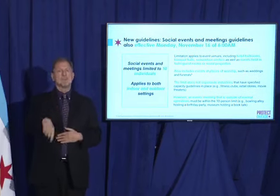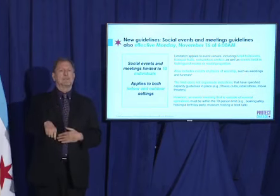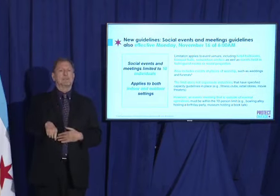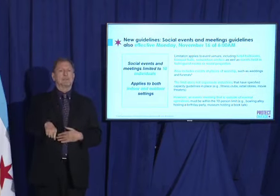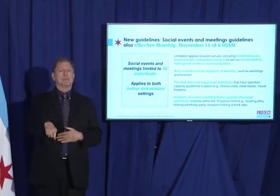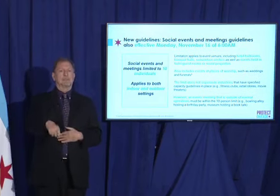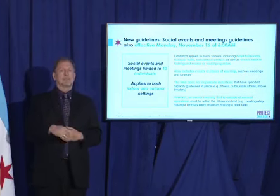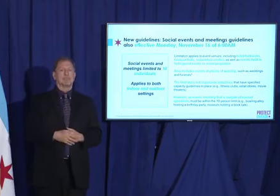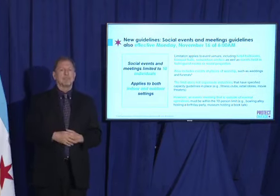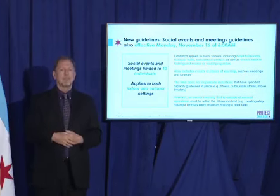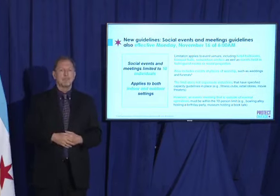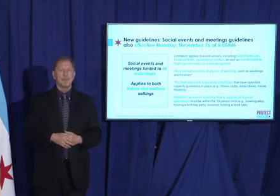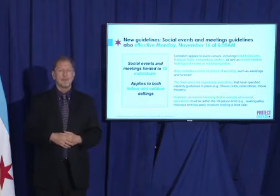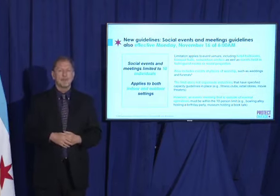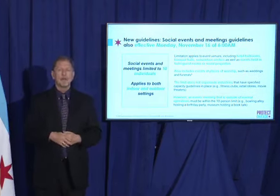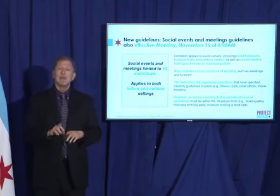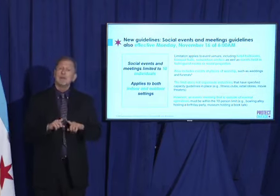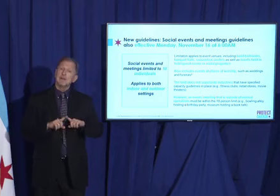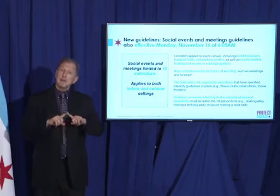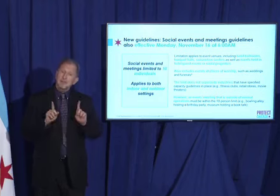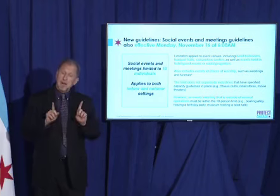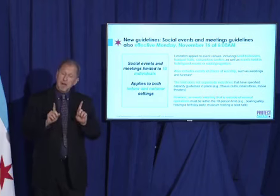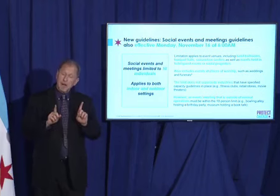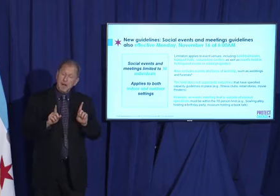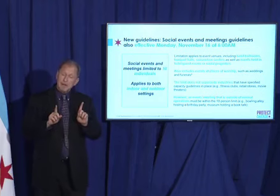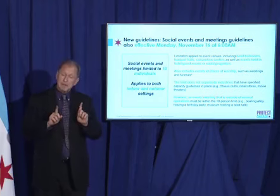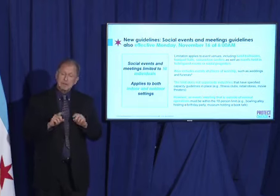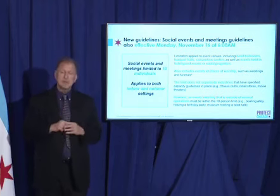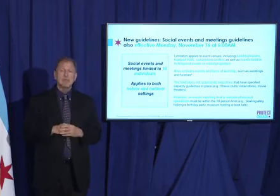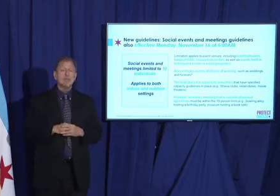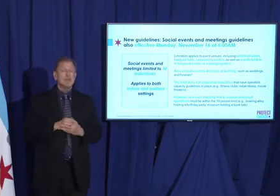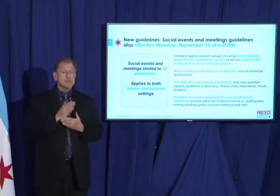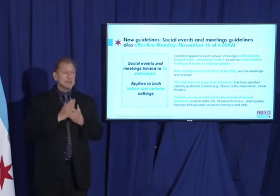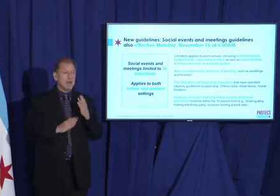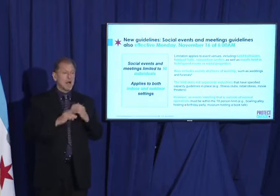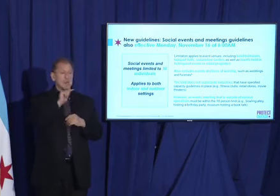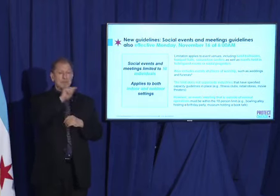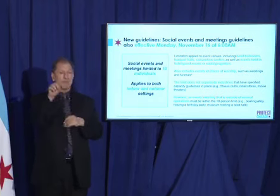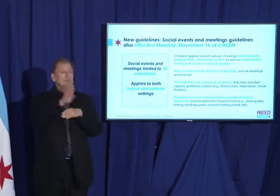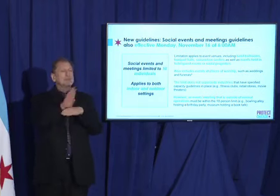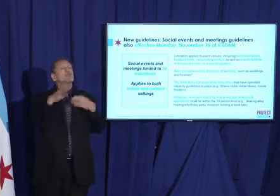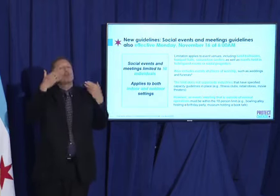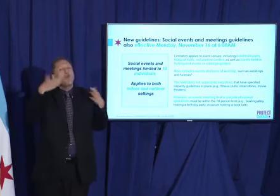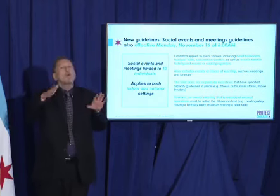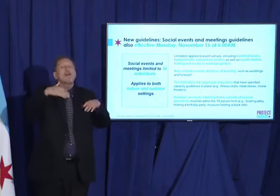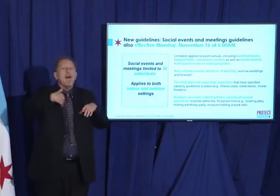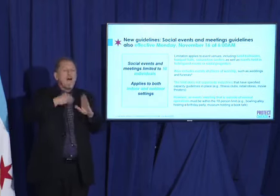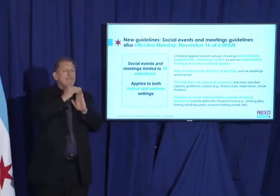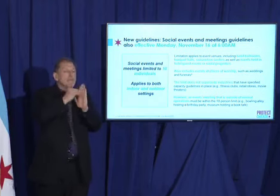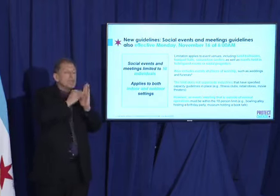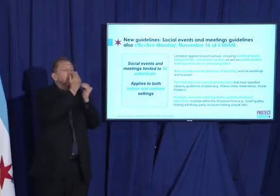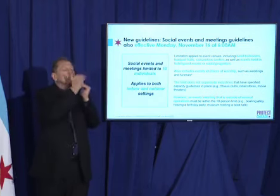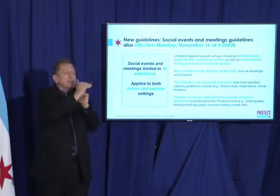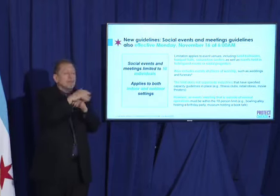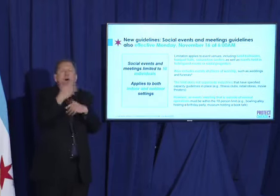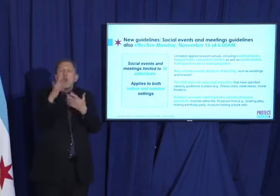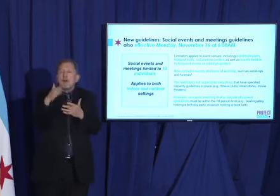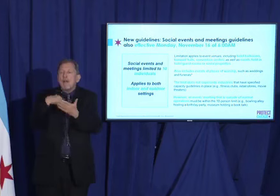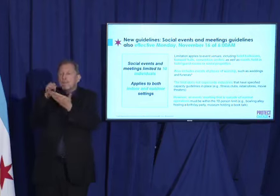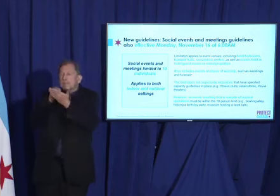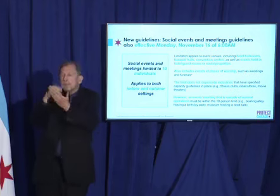Let me tell you what that doesn't cover. It doesn't supersede industry's specifications that have already